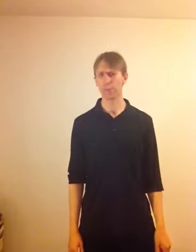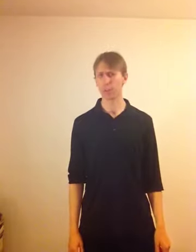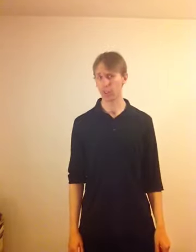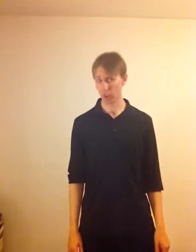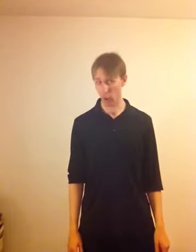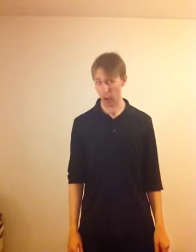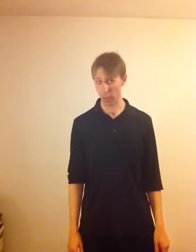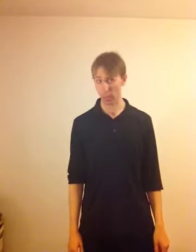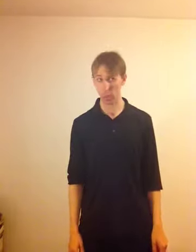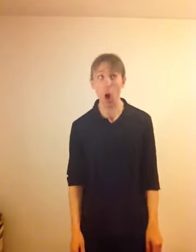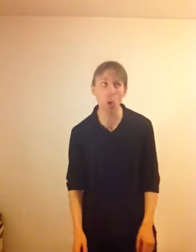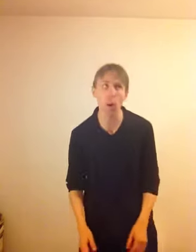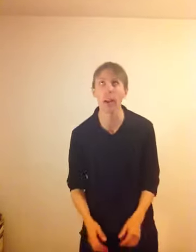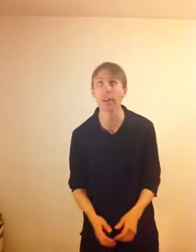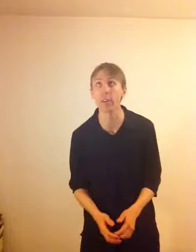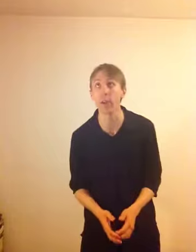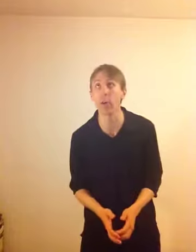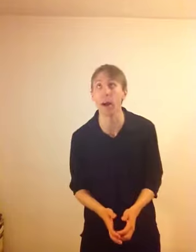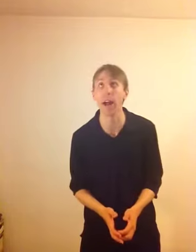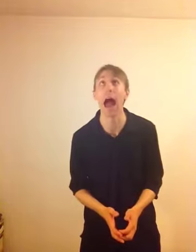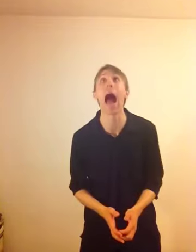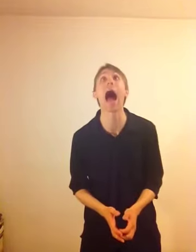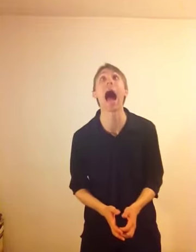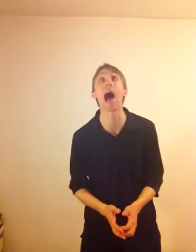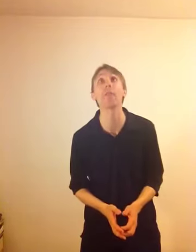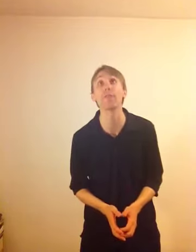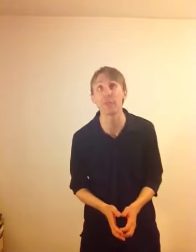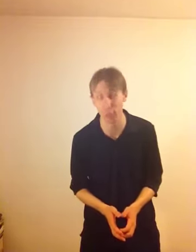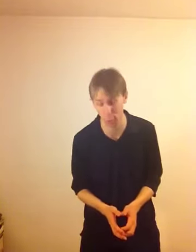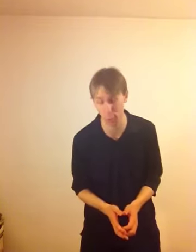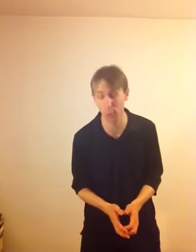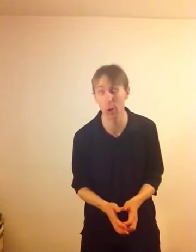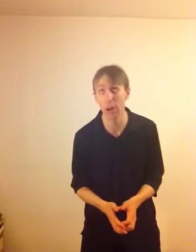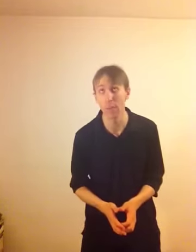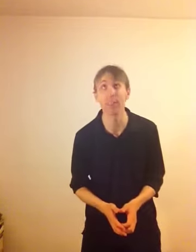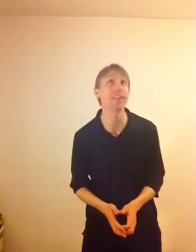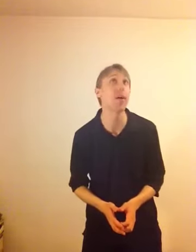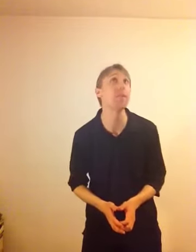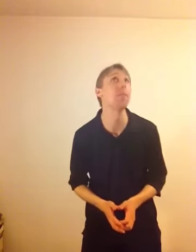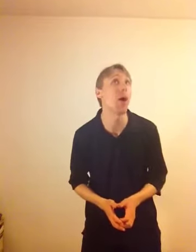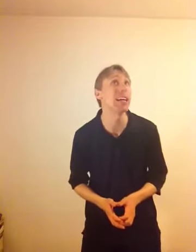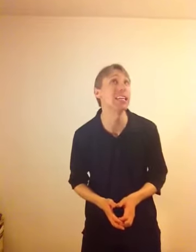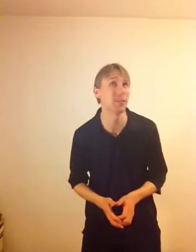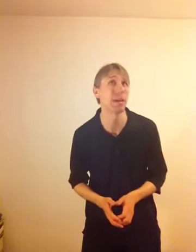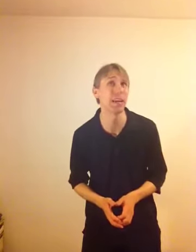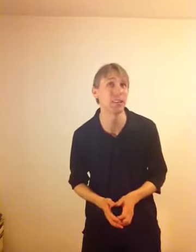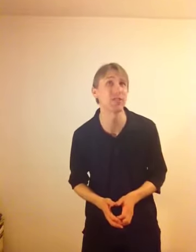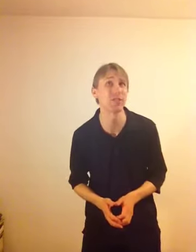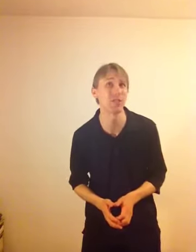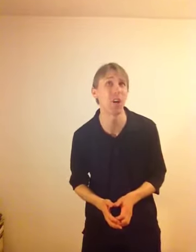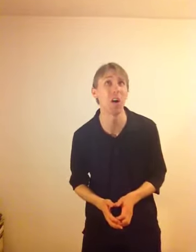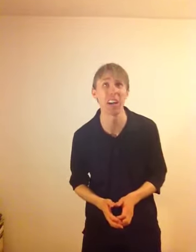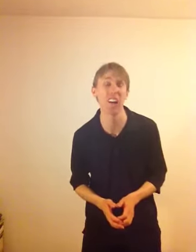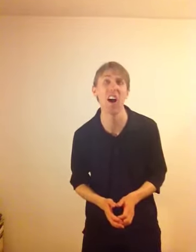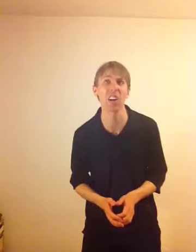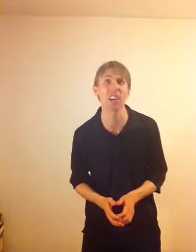to destroy them. Oh, well, I don't know about have to, but they don't mind being destroyed, honest.